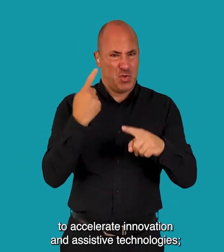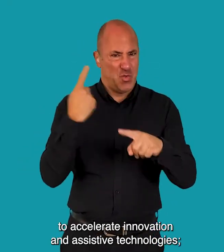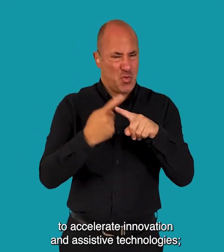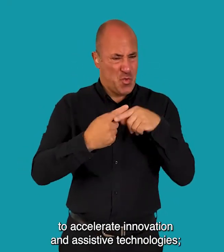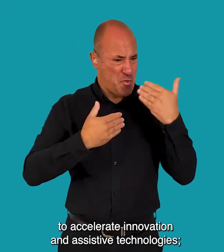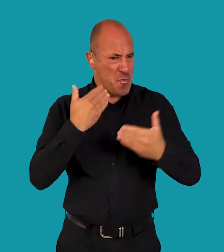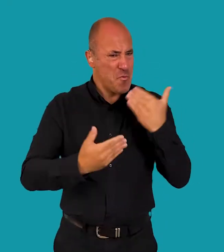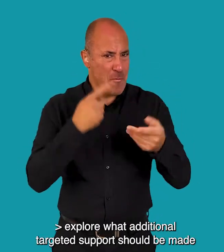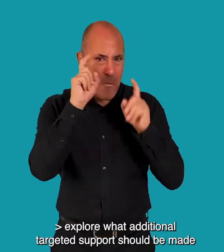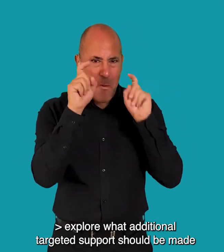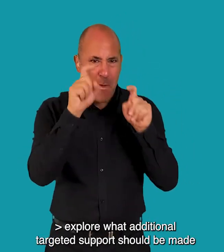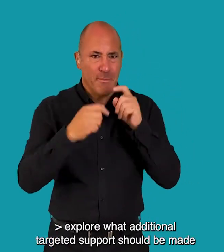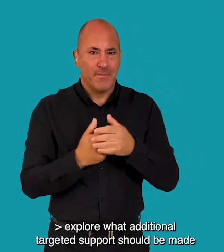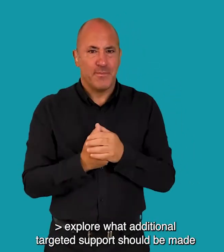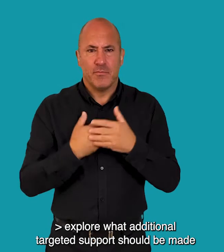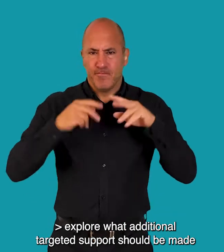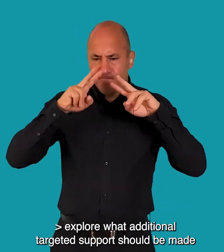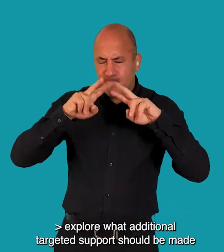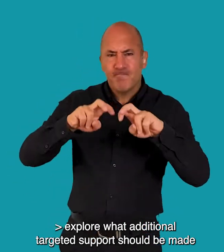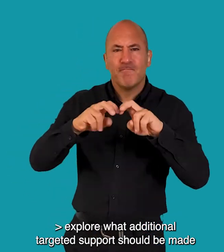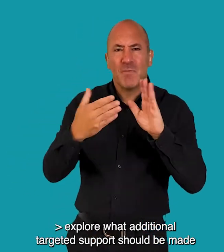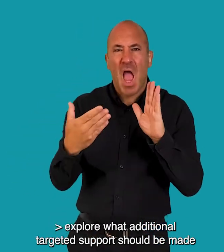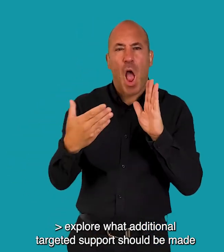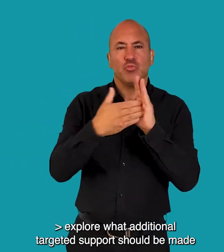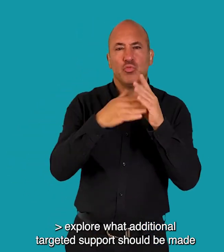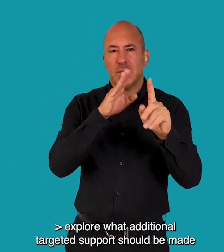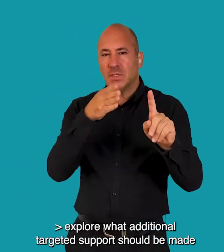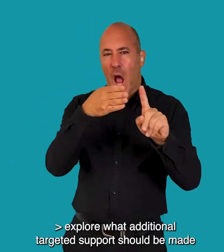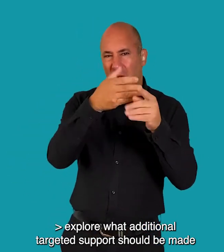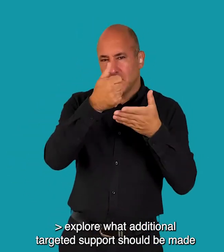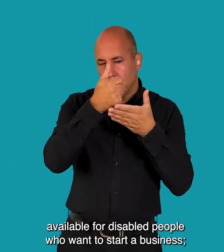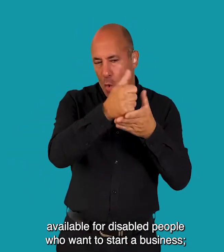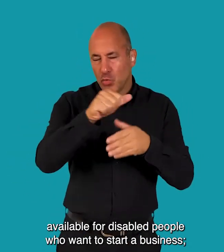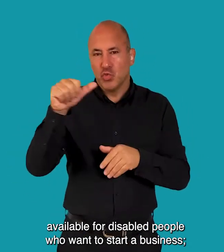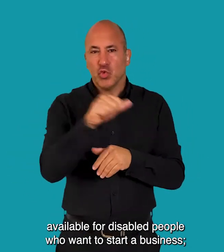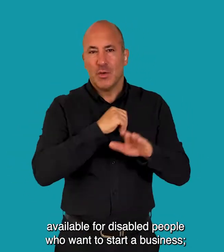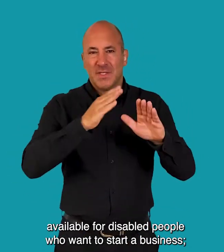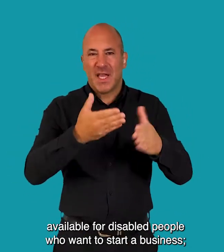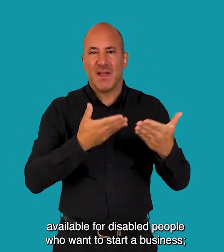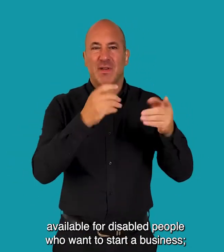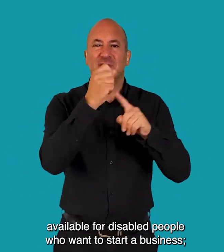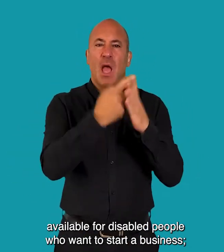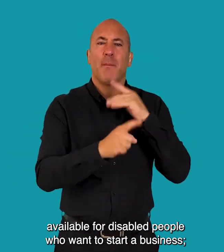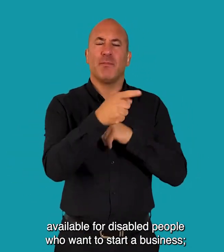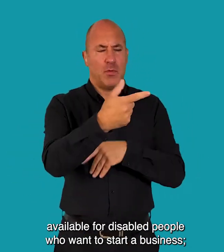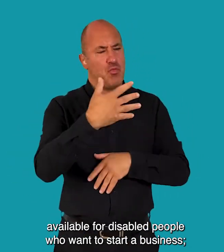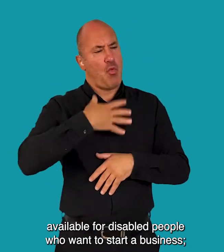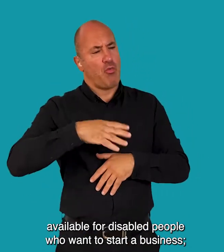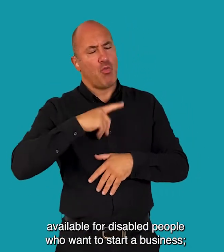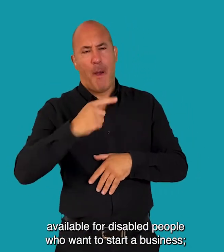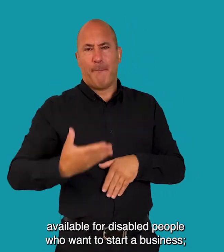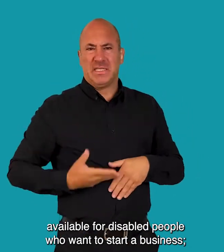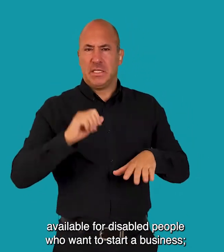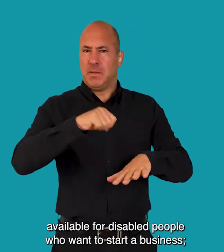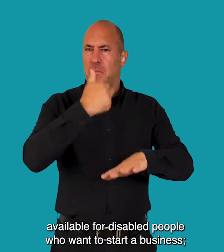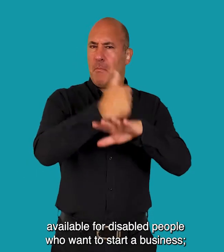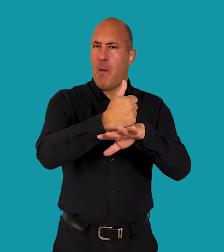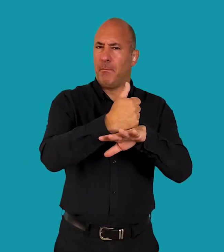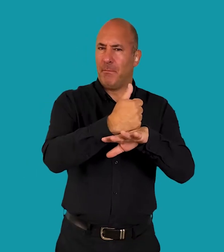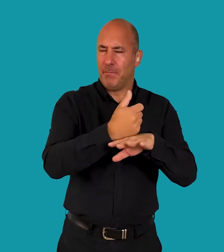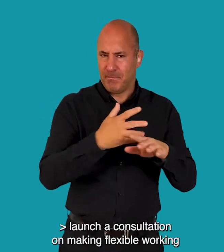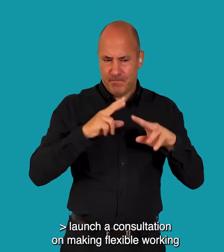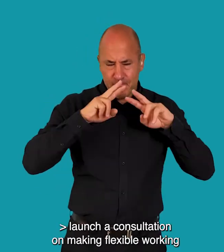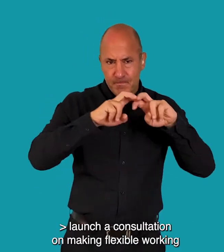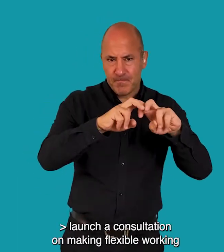technologies Explore what additional targeted support should be made available for disabled people who want to start a business